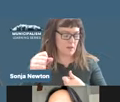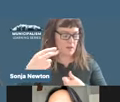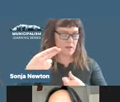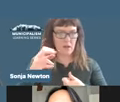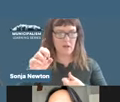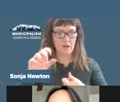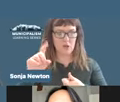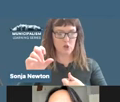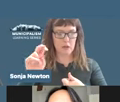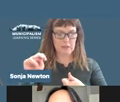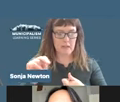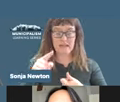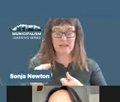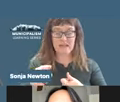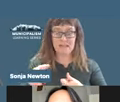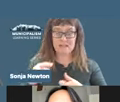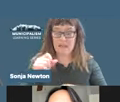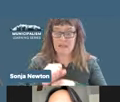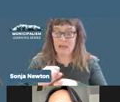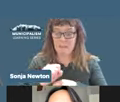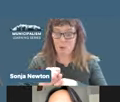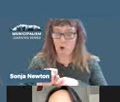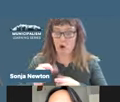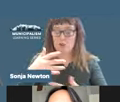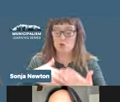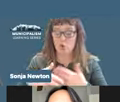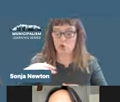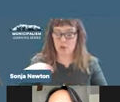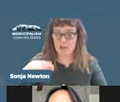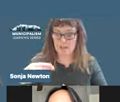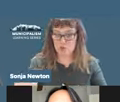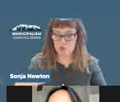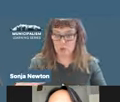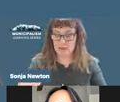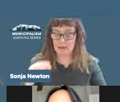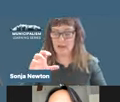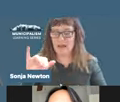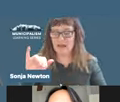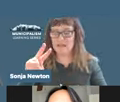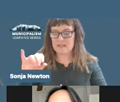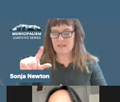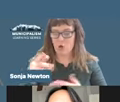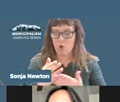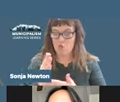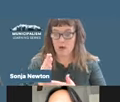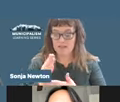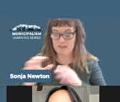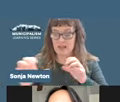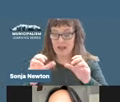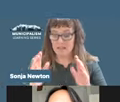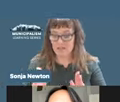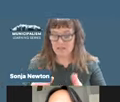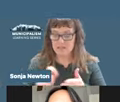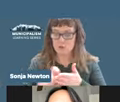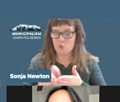specializing in labor and social history and a lifelong labor and civil rights activist. He is the author or editor of eight books,